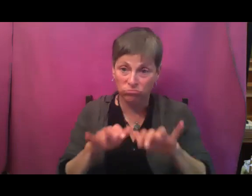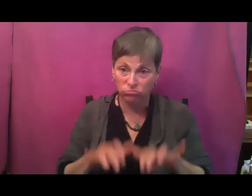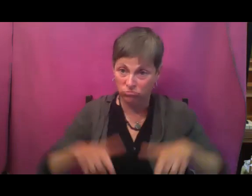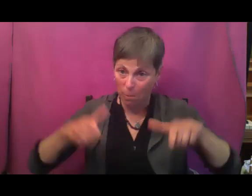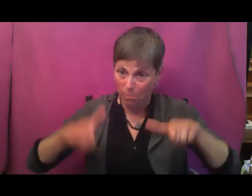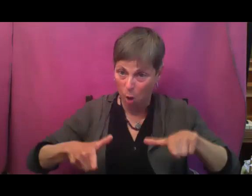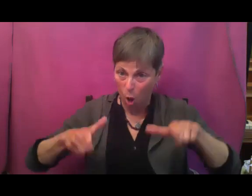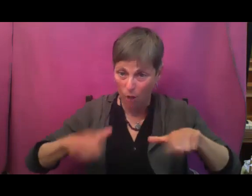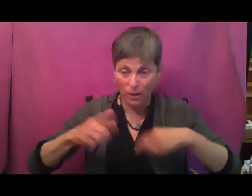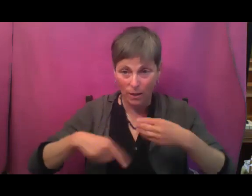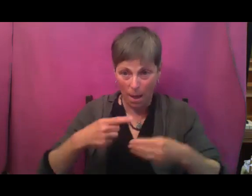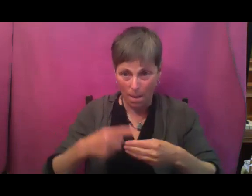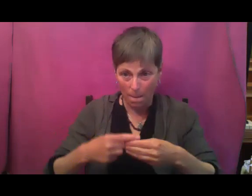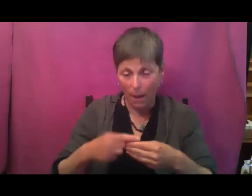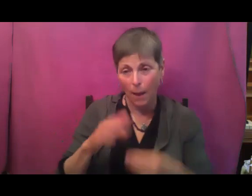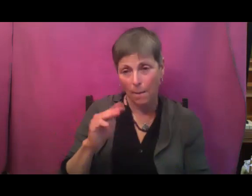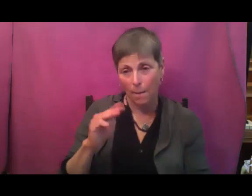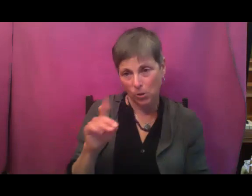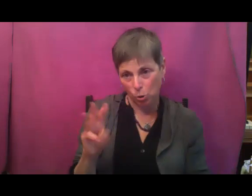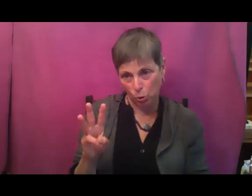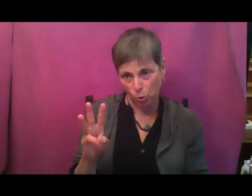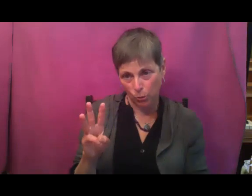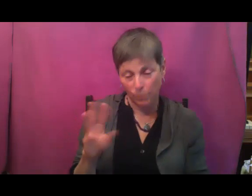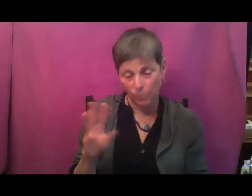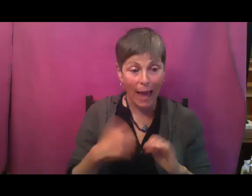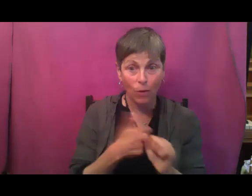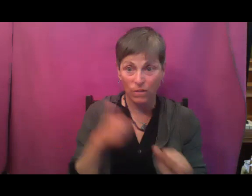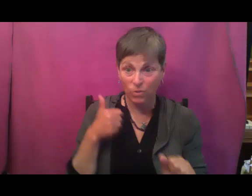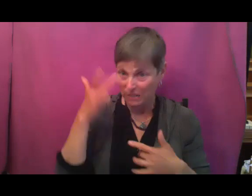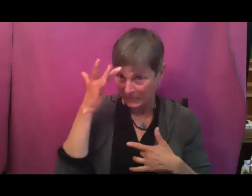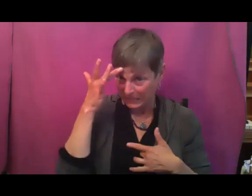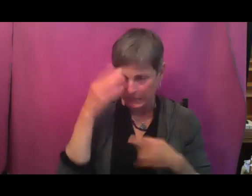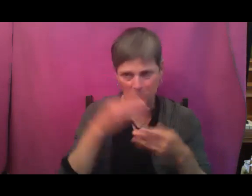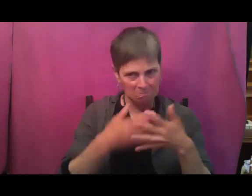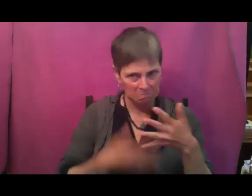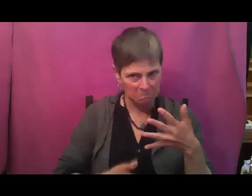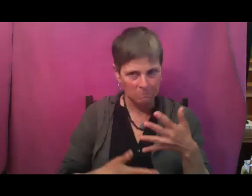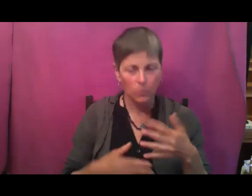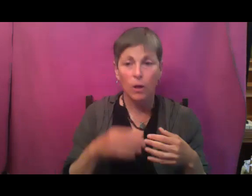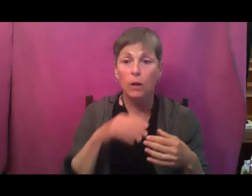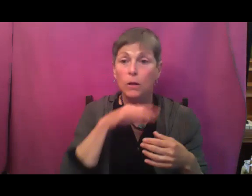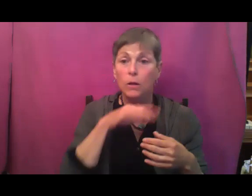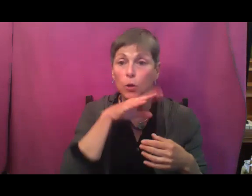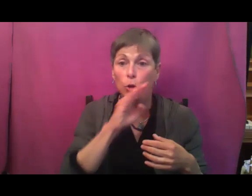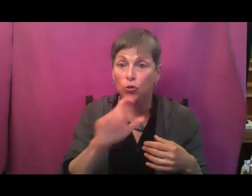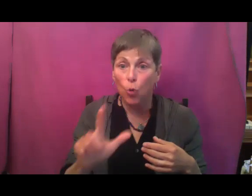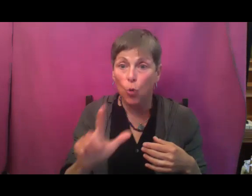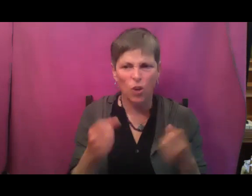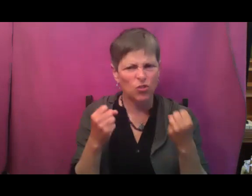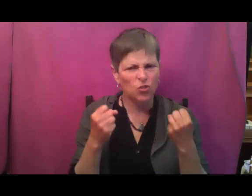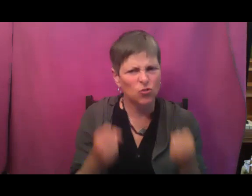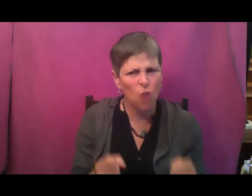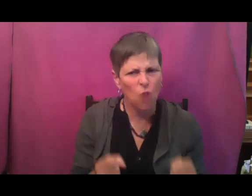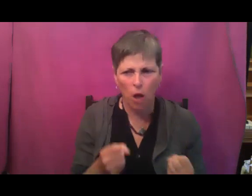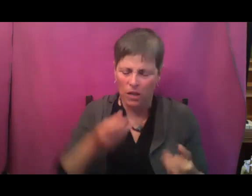But here's the laundry list of ways to prevent disease. First and foremost, nutrient dense soil, right? Feed the soil,